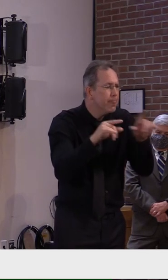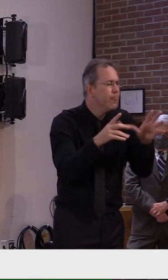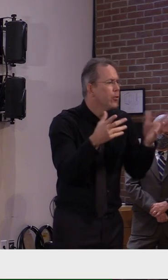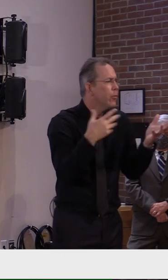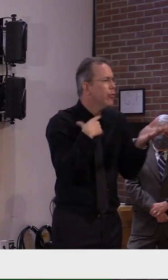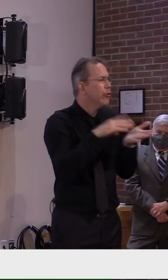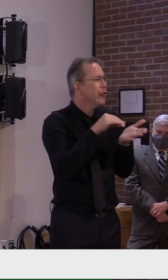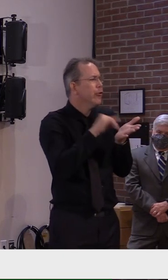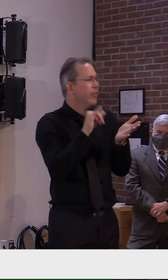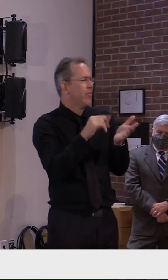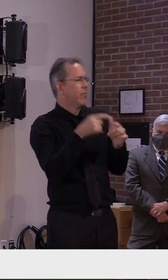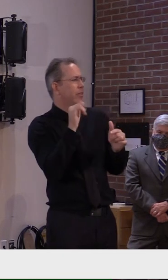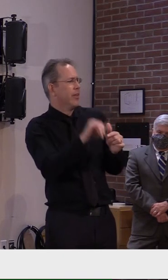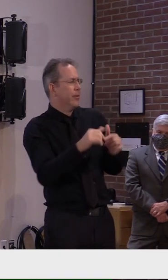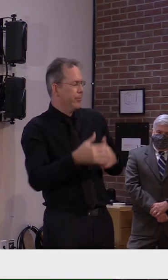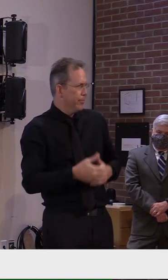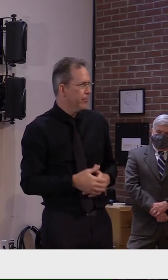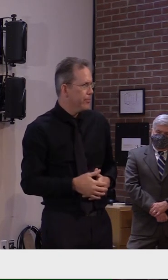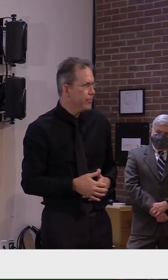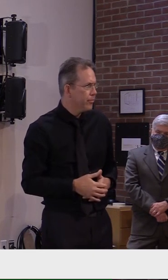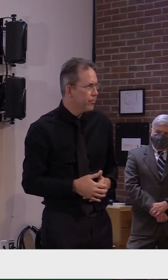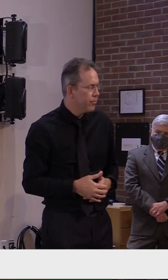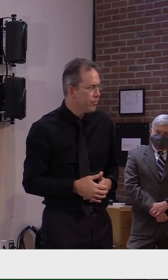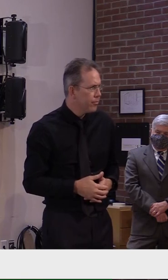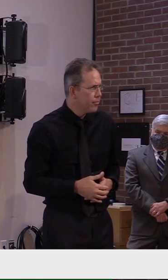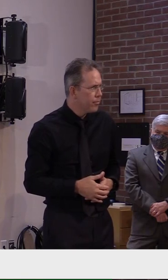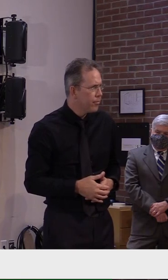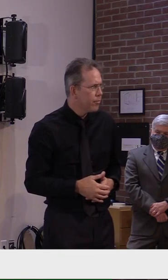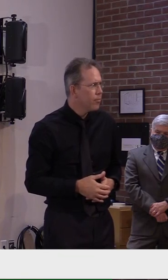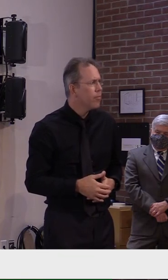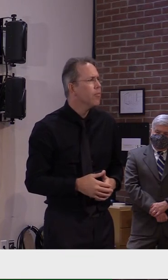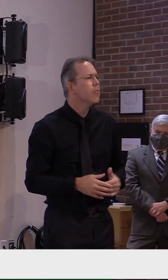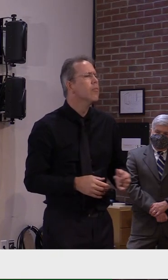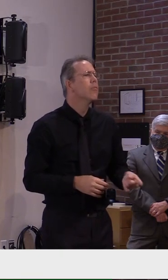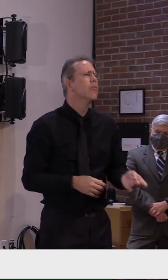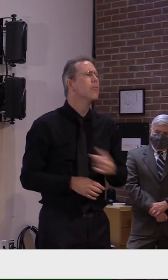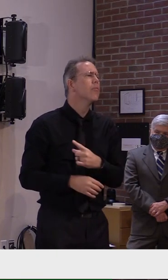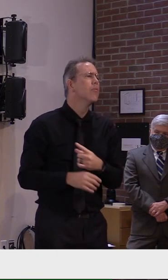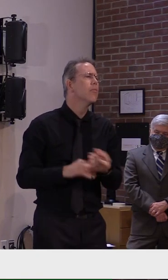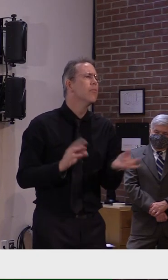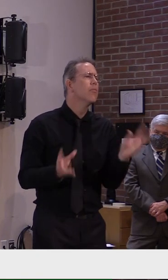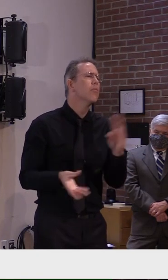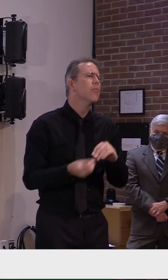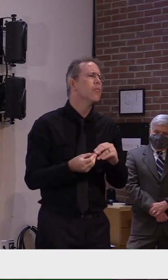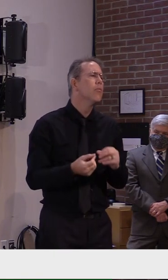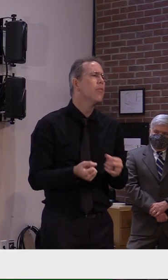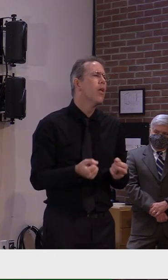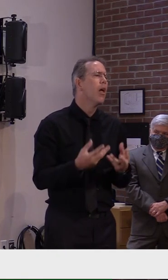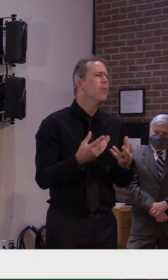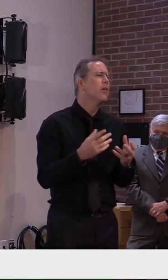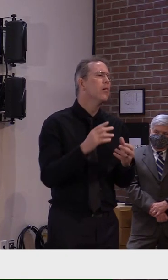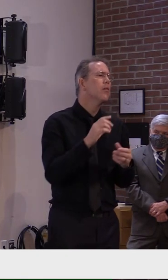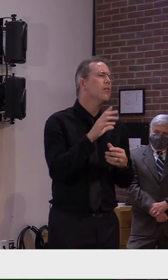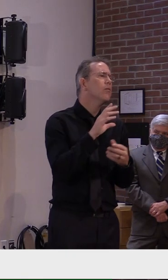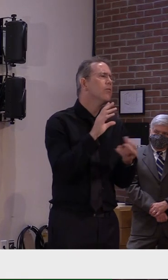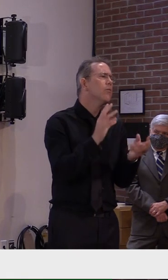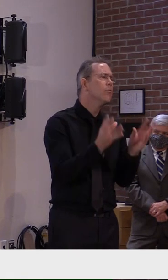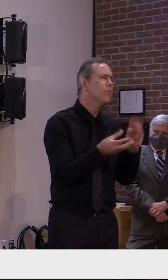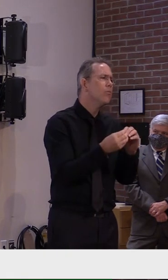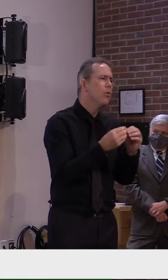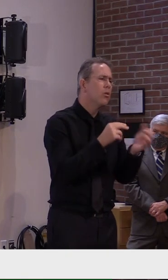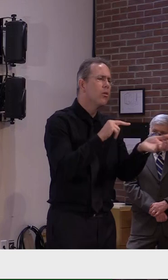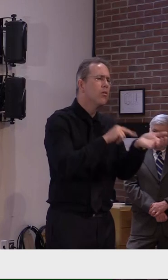Right. How many total cases do you, does the state currently have at nursing homes and assisted living